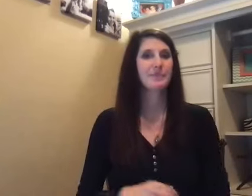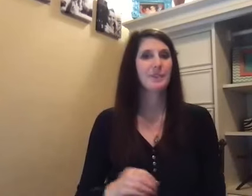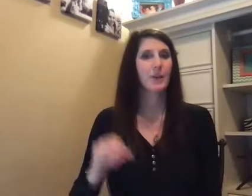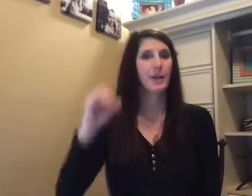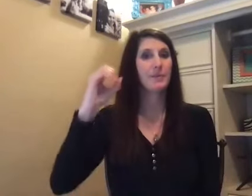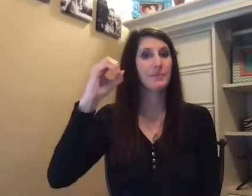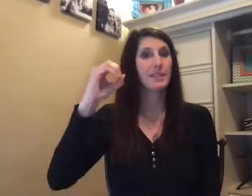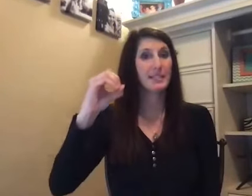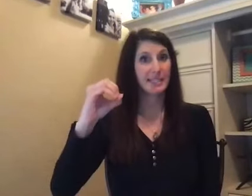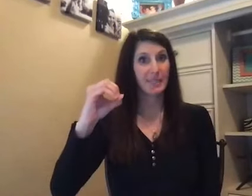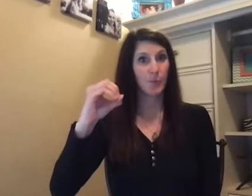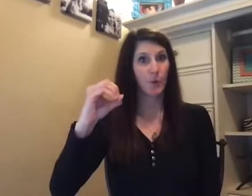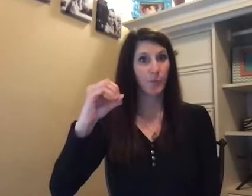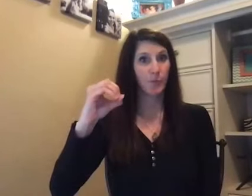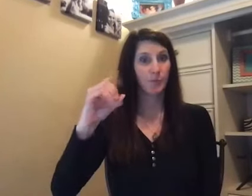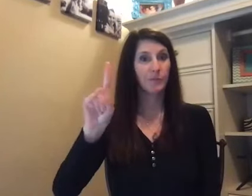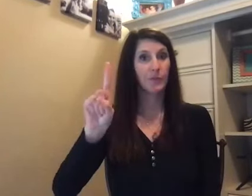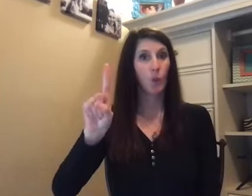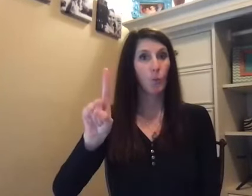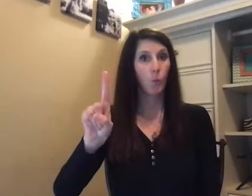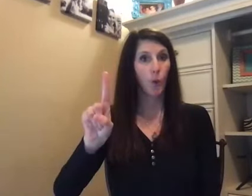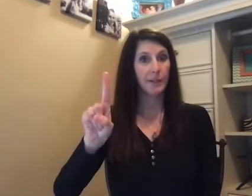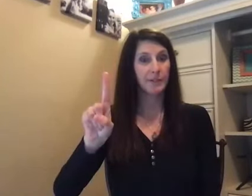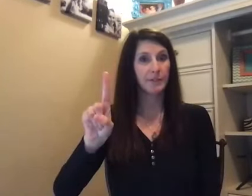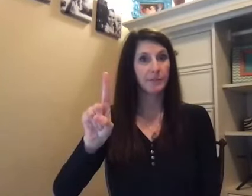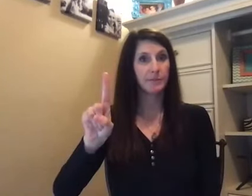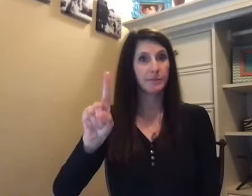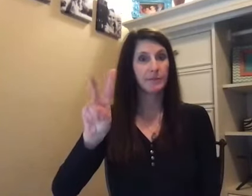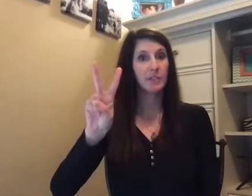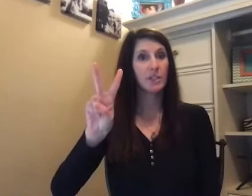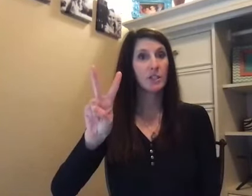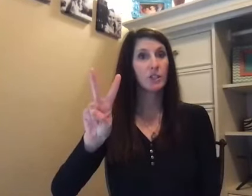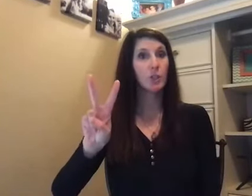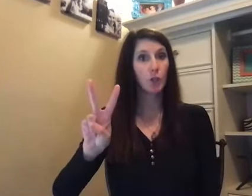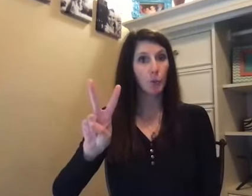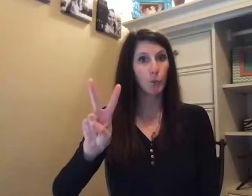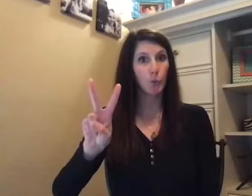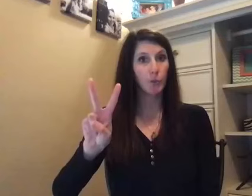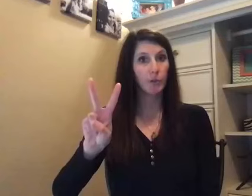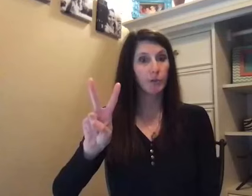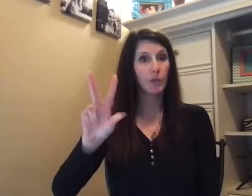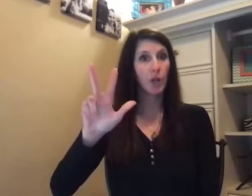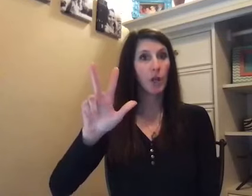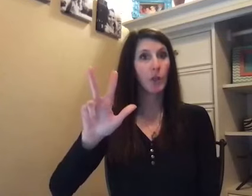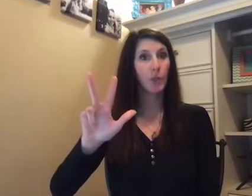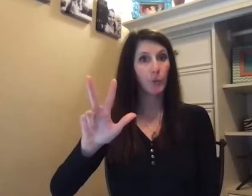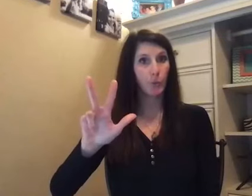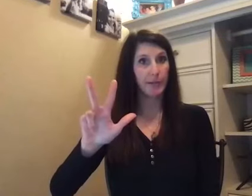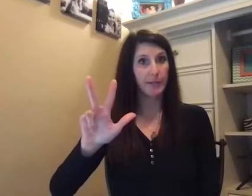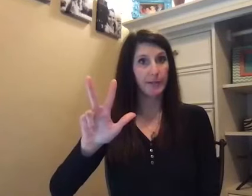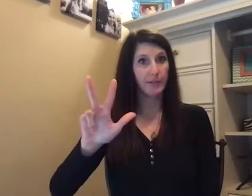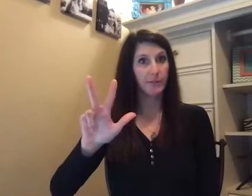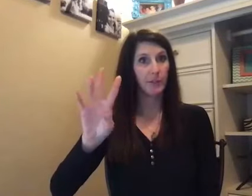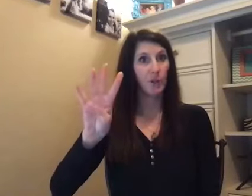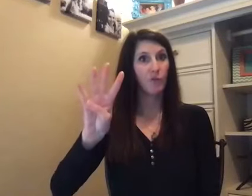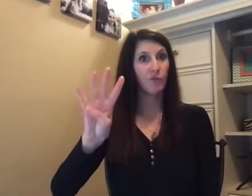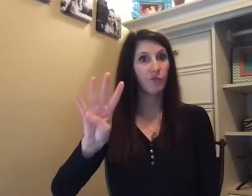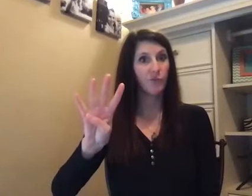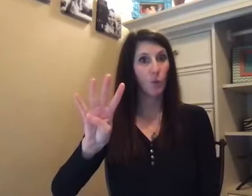Okay. 0, 1, 2, 3, 4,